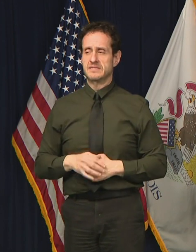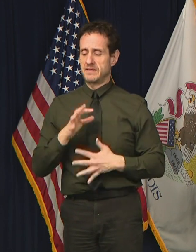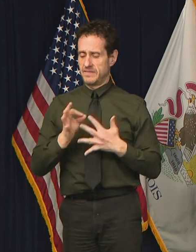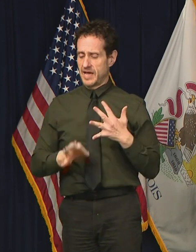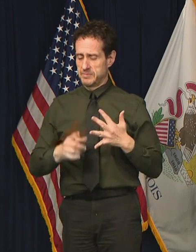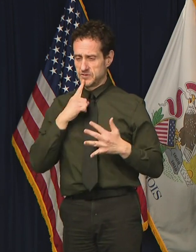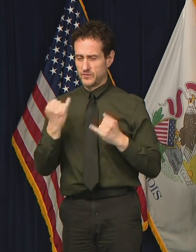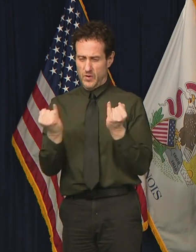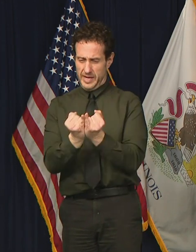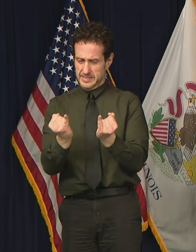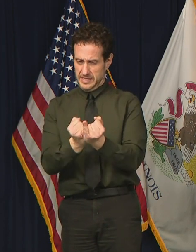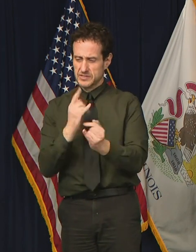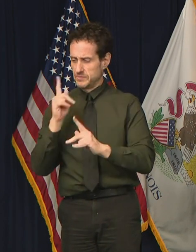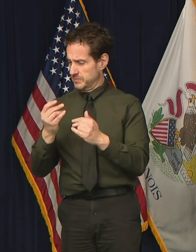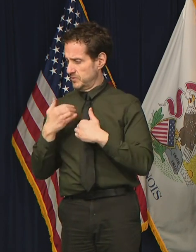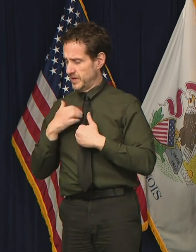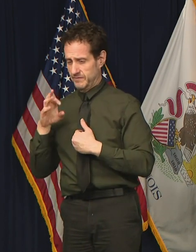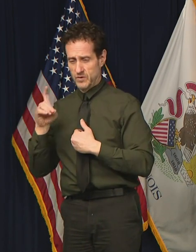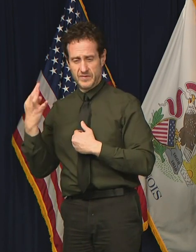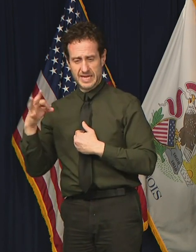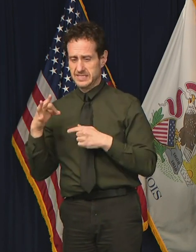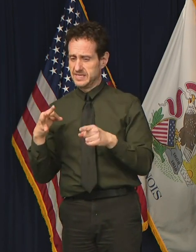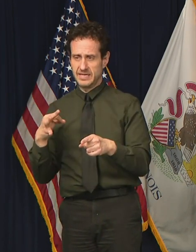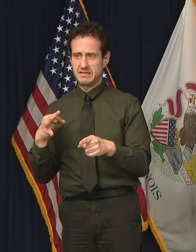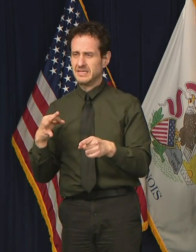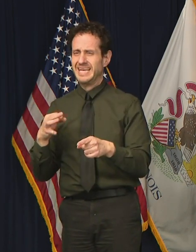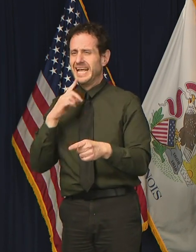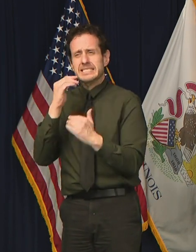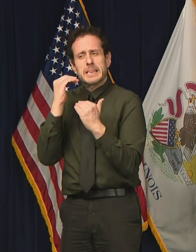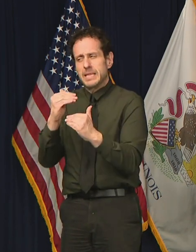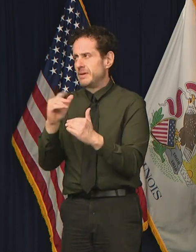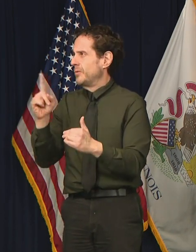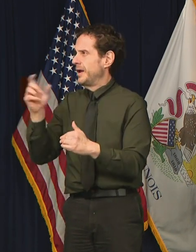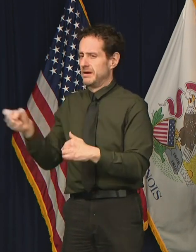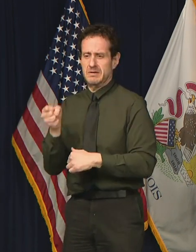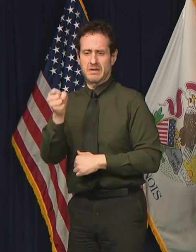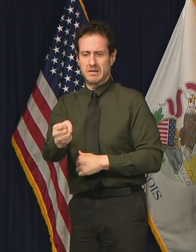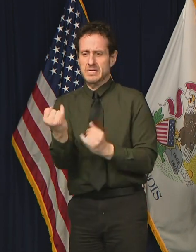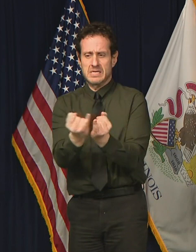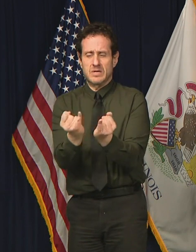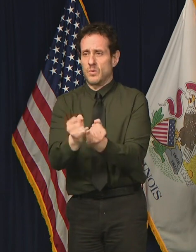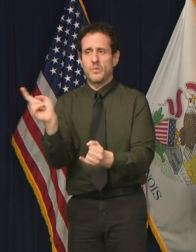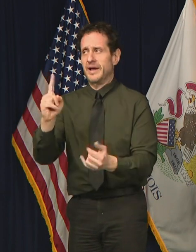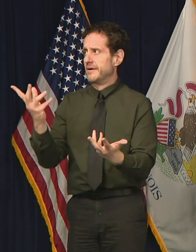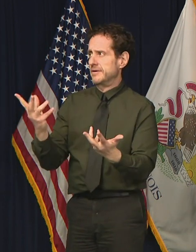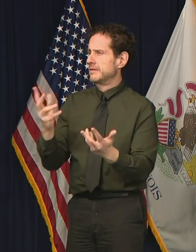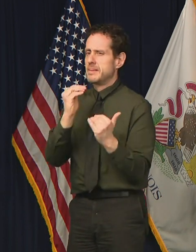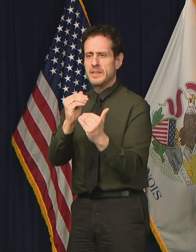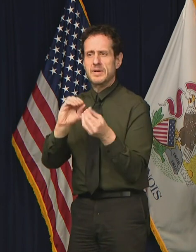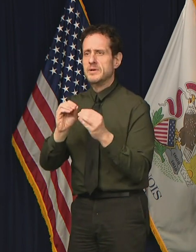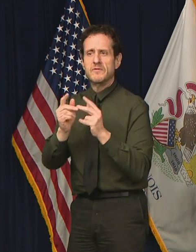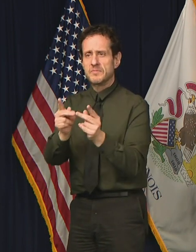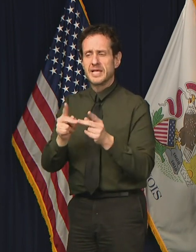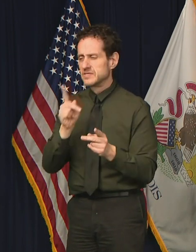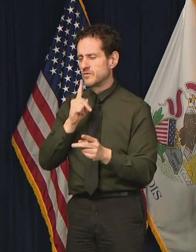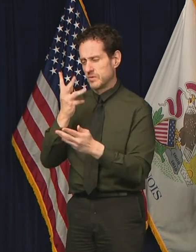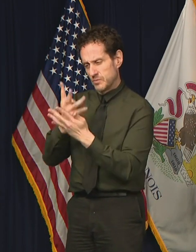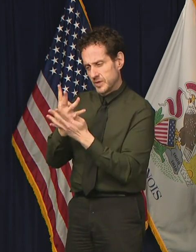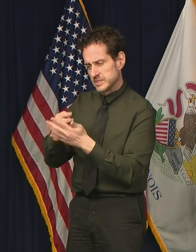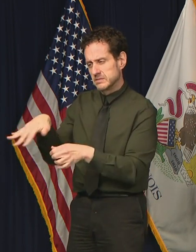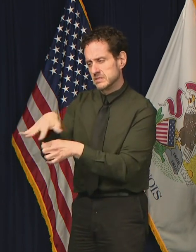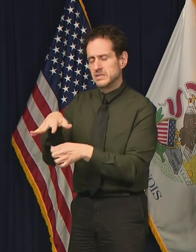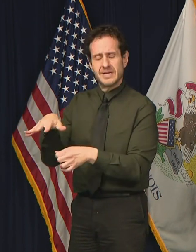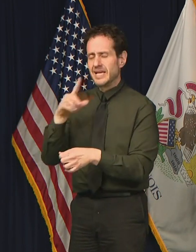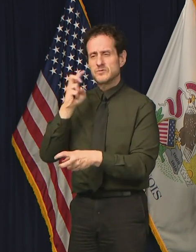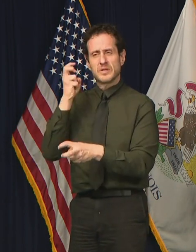isolation of COVID-19 cases are limited in this focused setting and it becomes